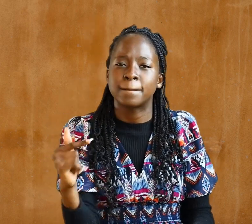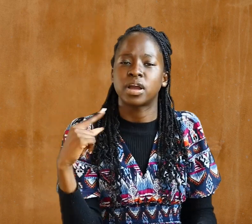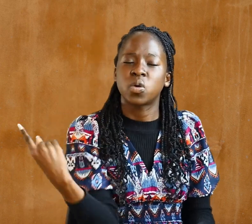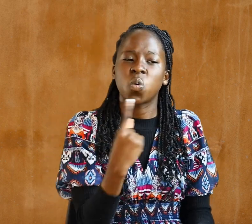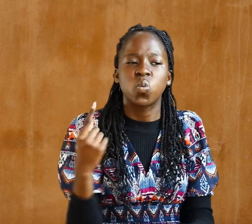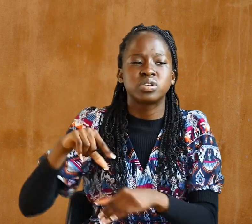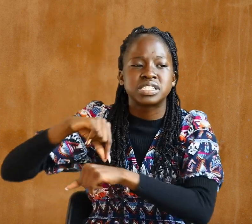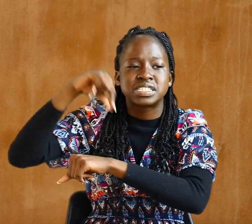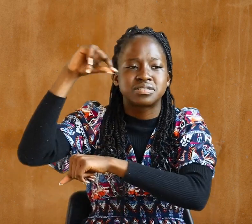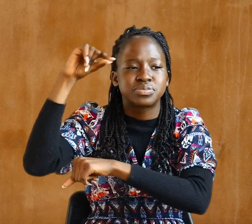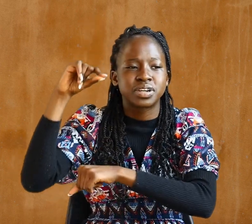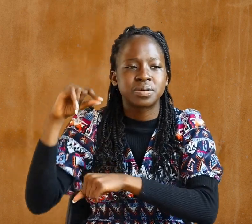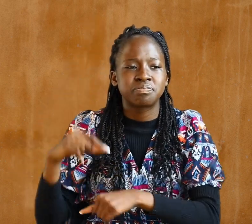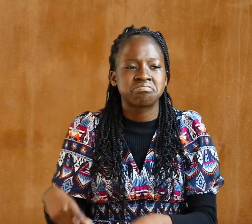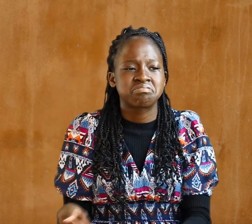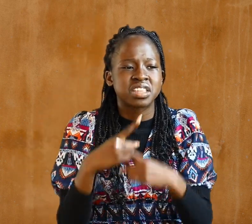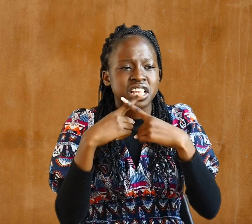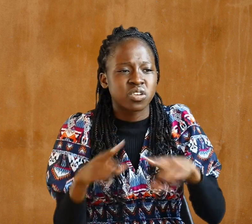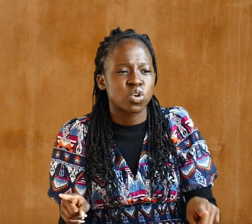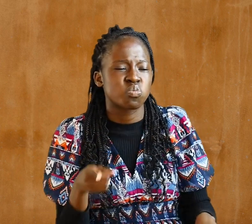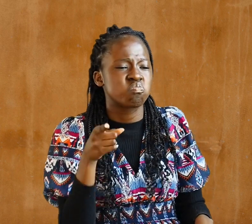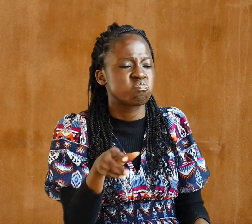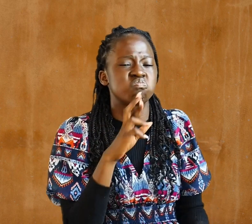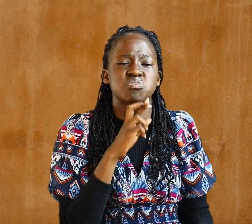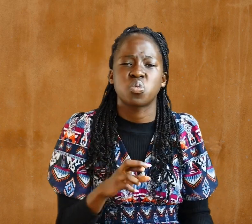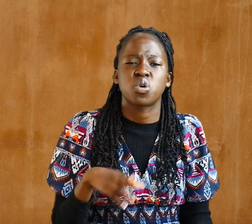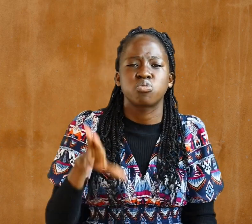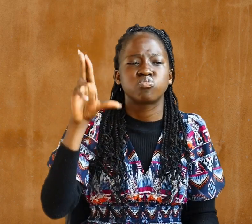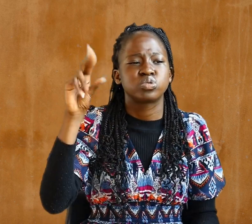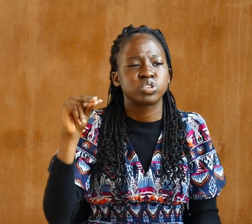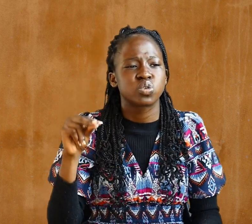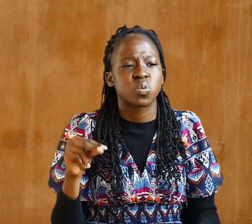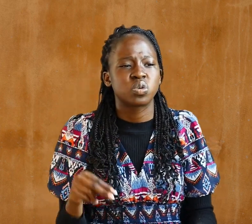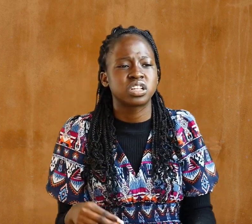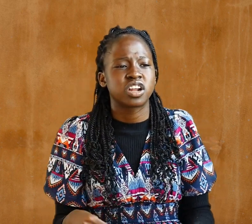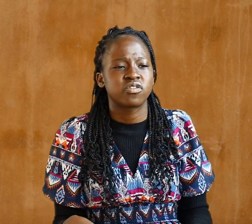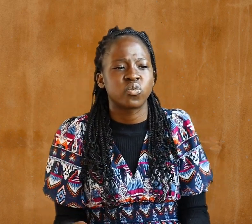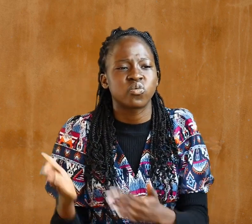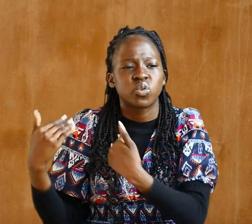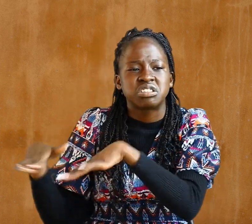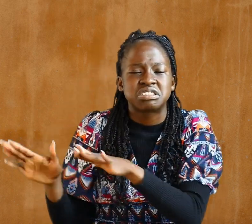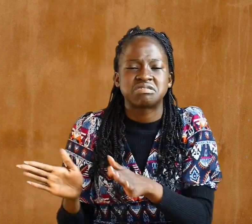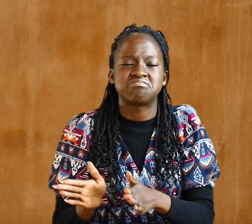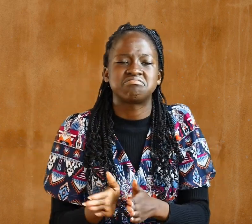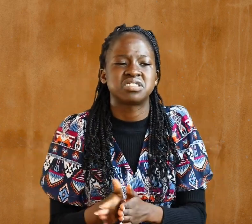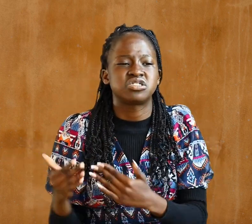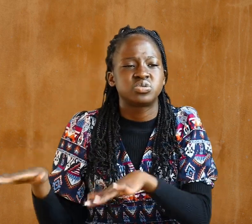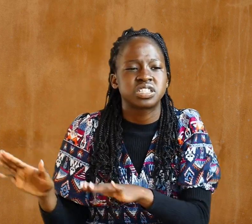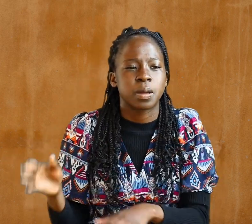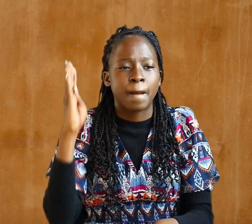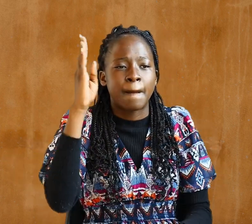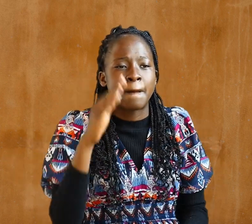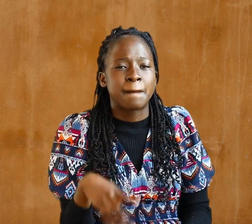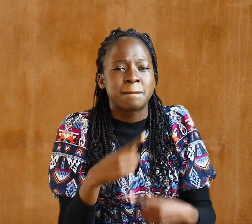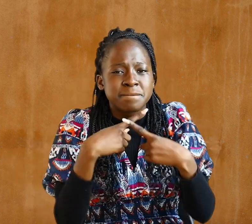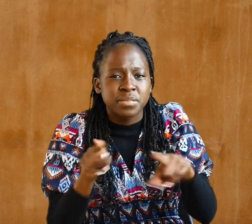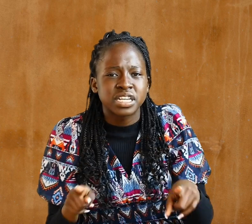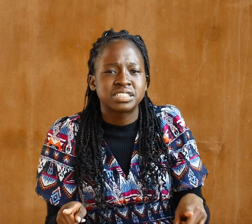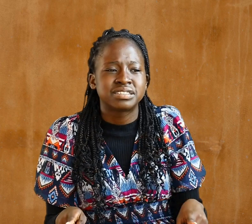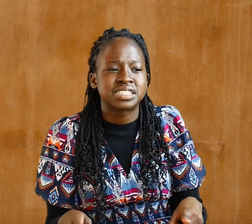Consequently, you are no longer foreigners and strangers, but fellow citizens with God's